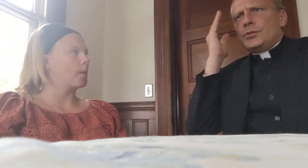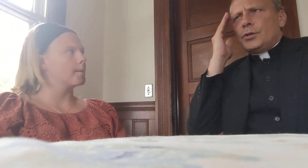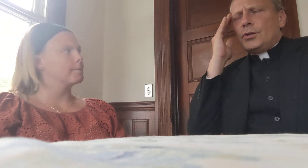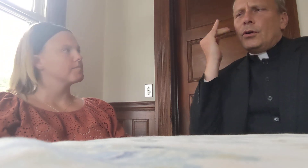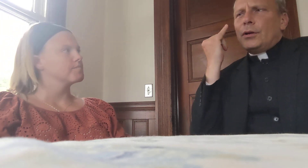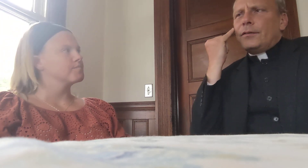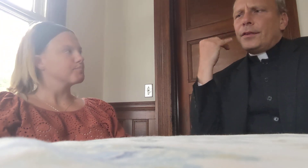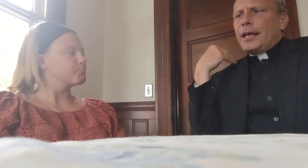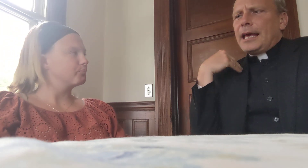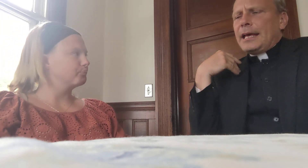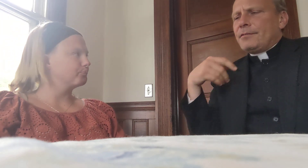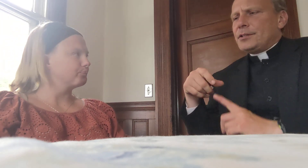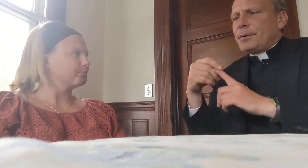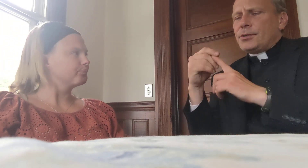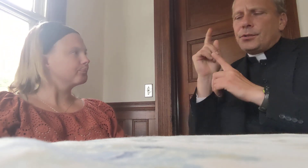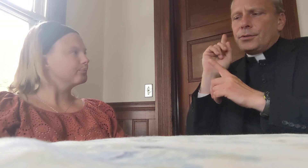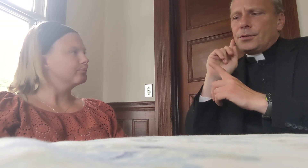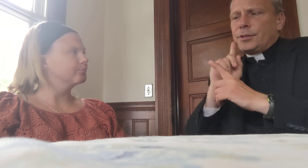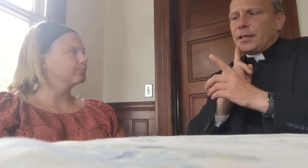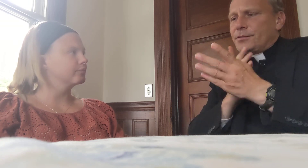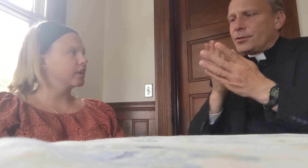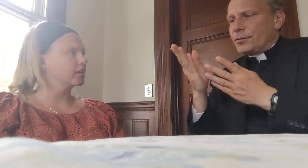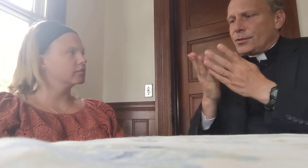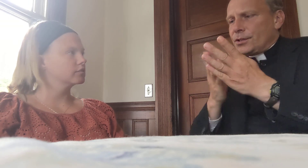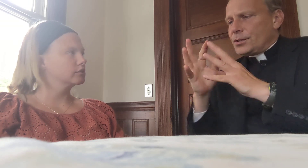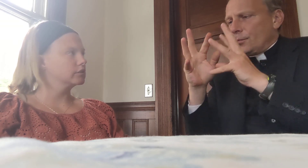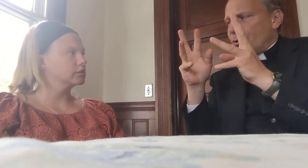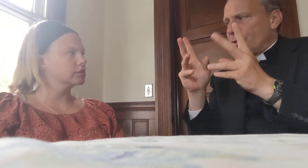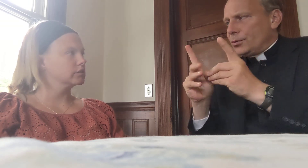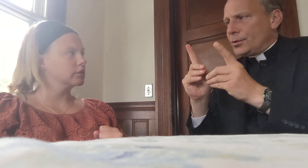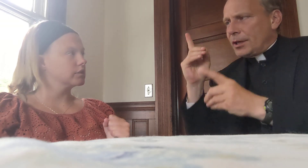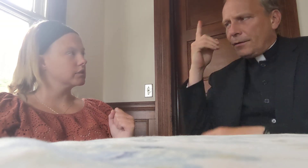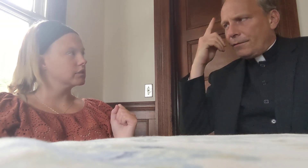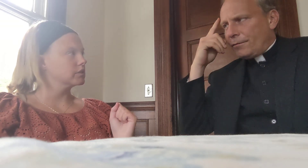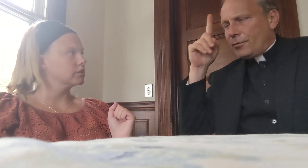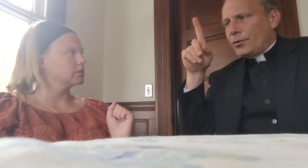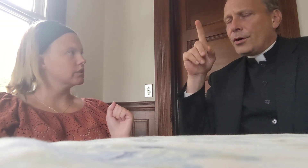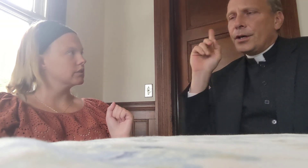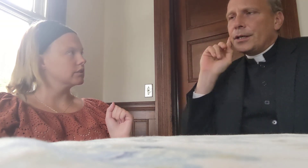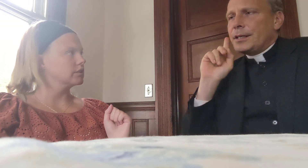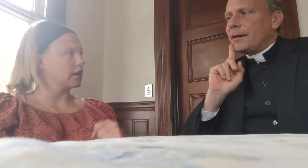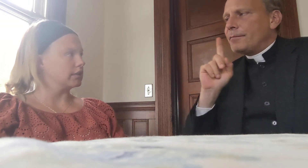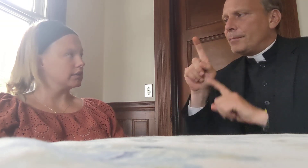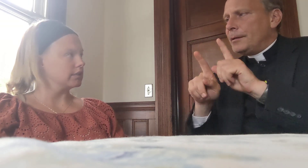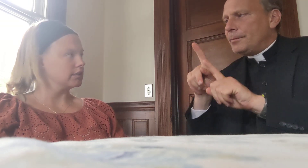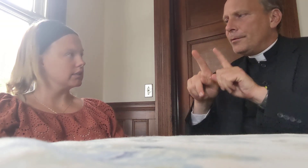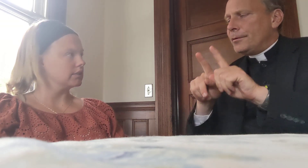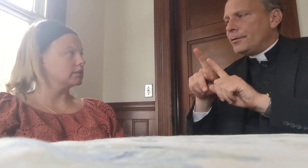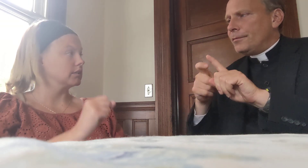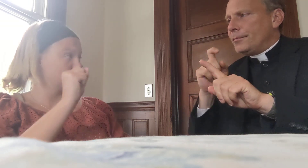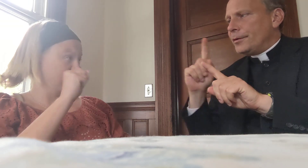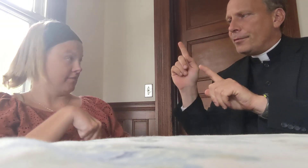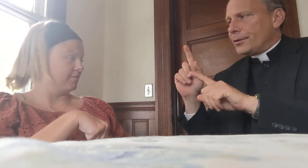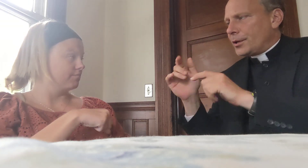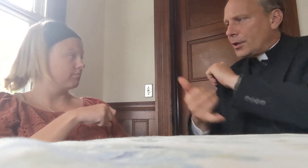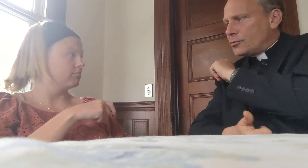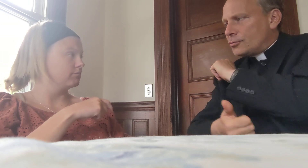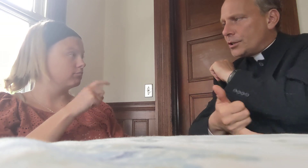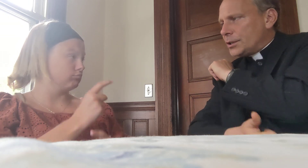so, you know, if they have special deaf services at World of Duty for deaf people from different countries,